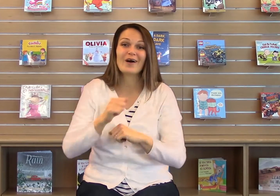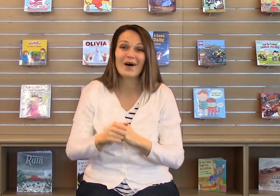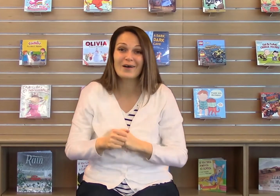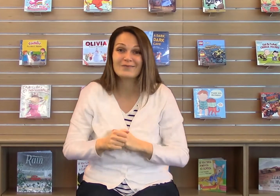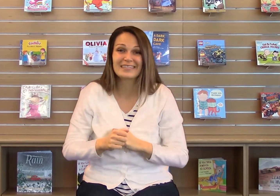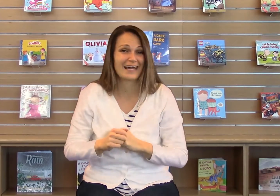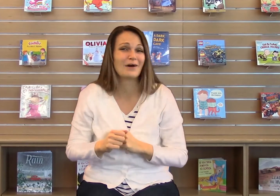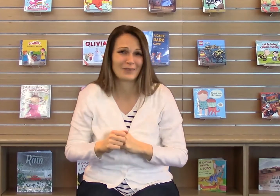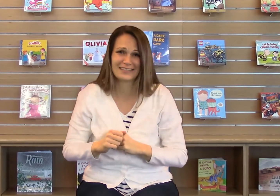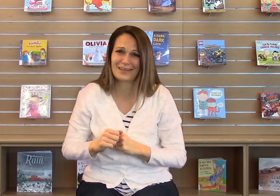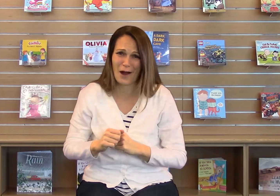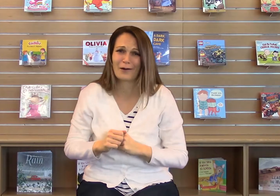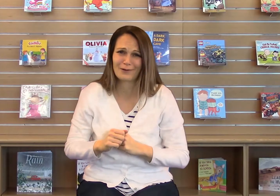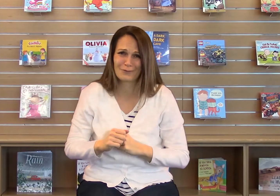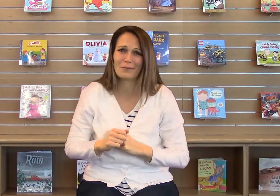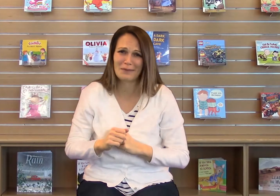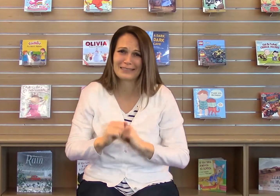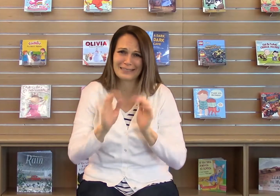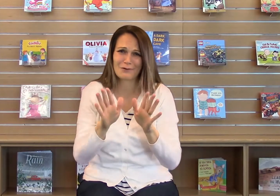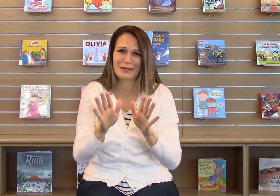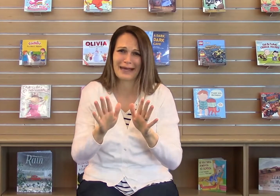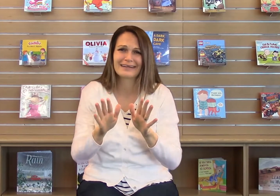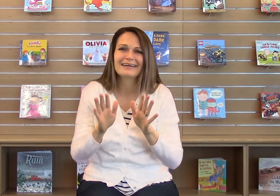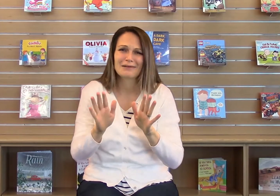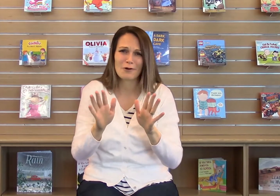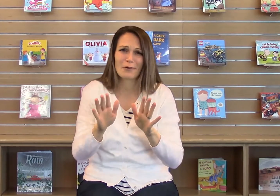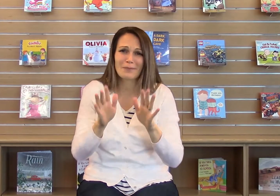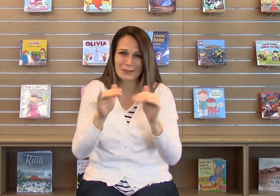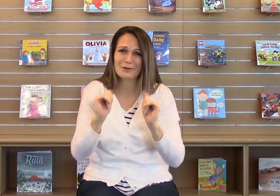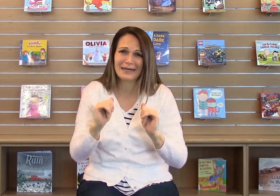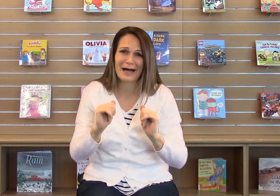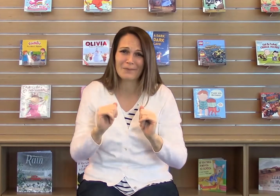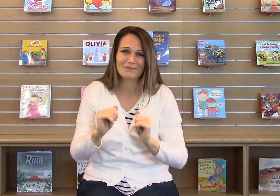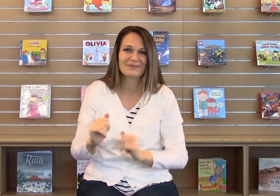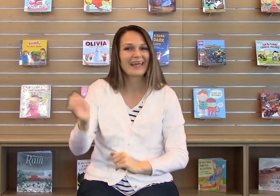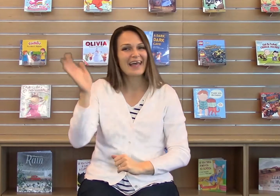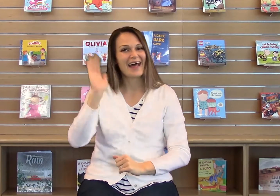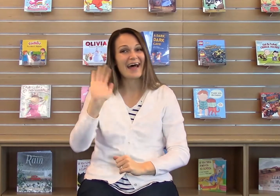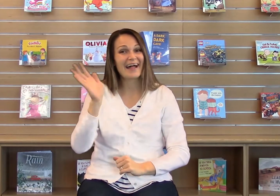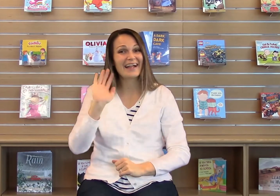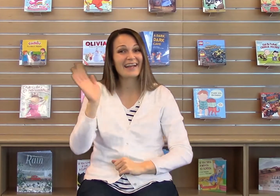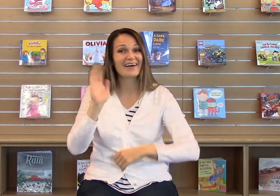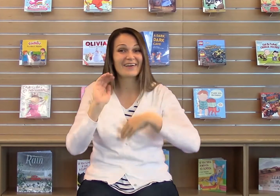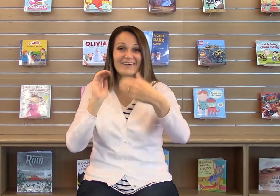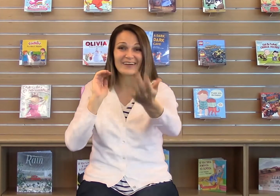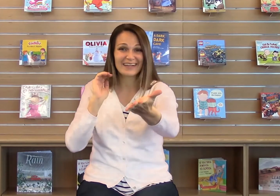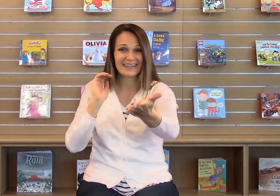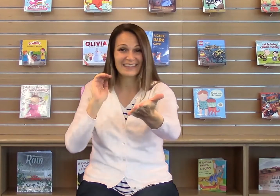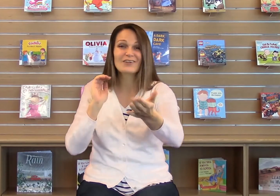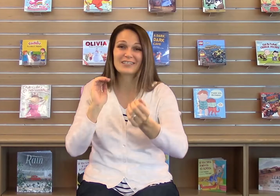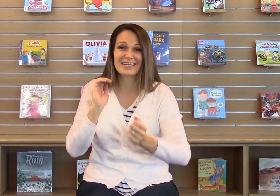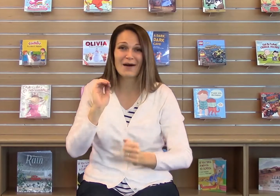arms? I know this is a hard one for babies. It's okay. Grownups, you can help. Hello. Good job.